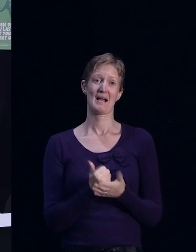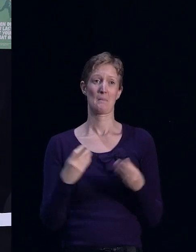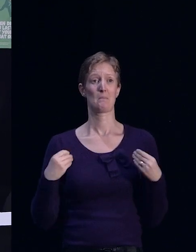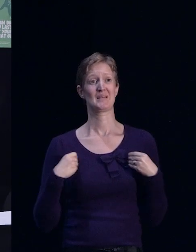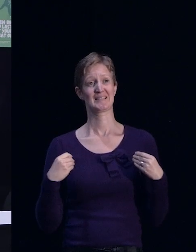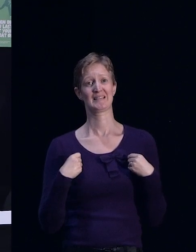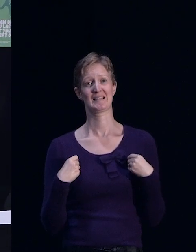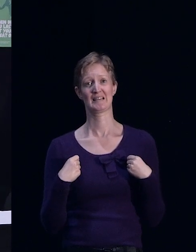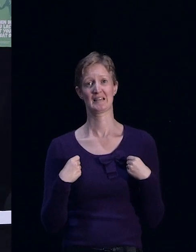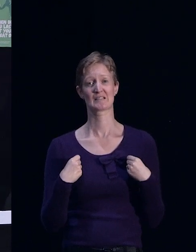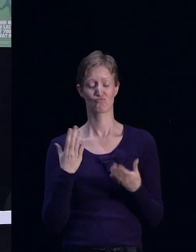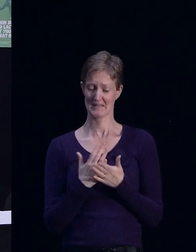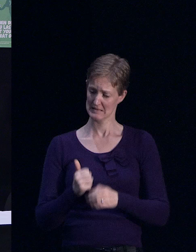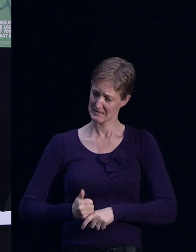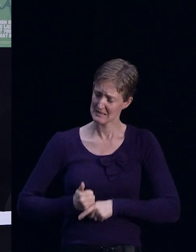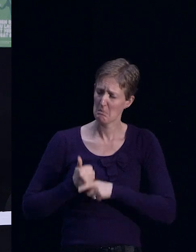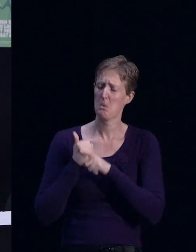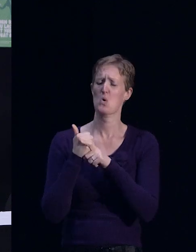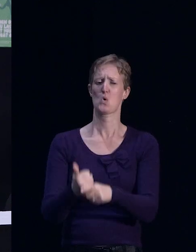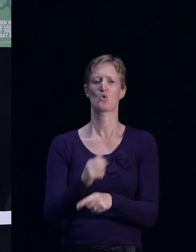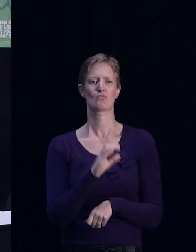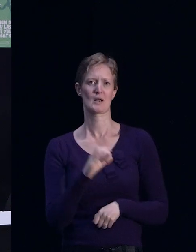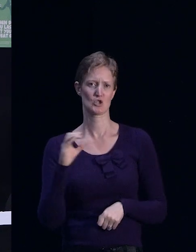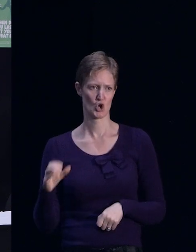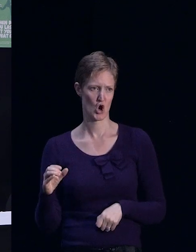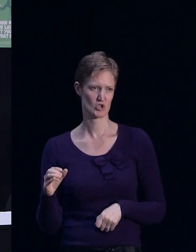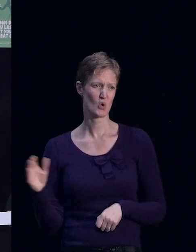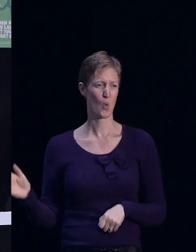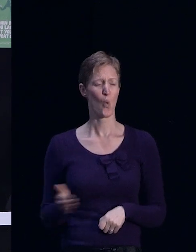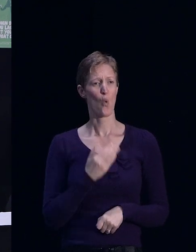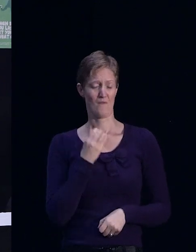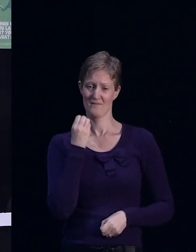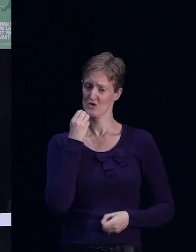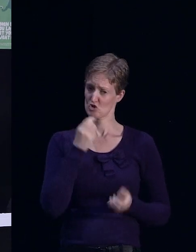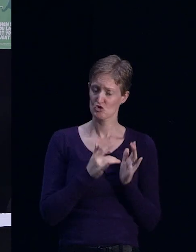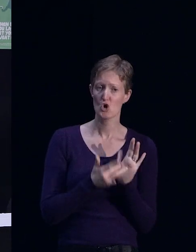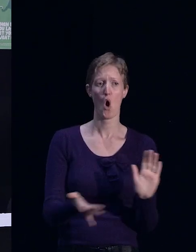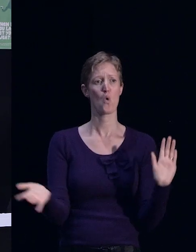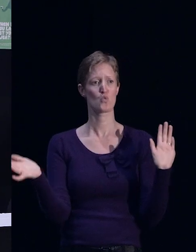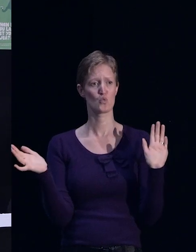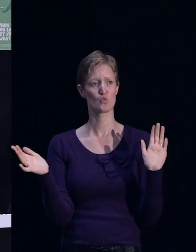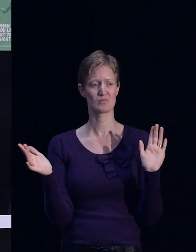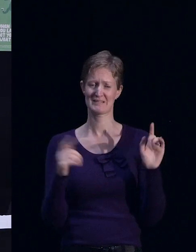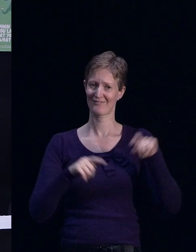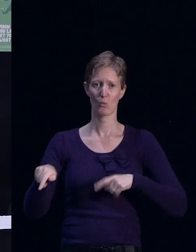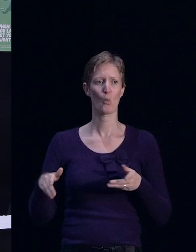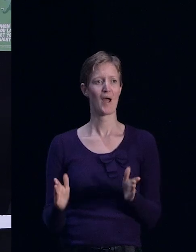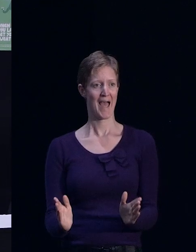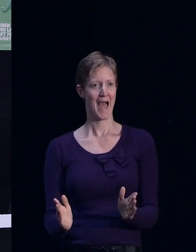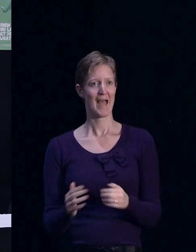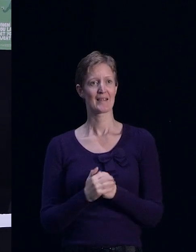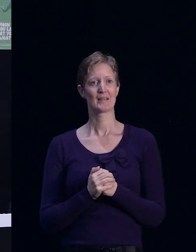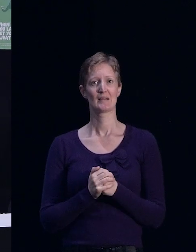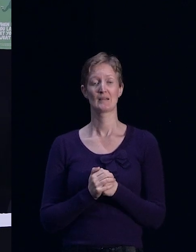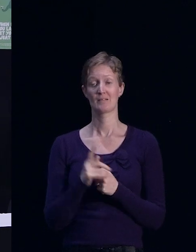110% behind Christchurch. And all of us have signalled that in a variety of ways, whether it be absolutely post